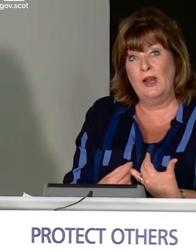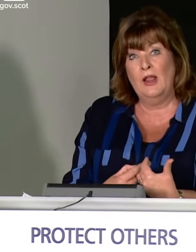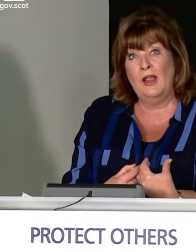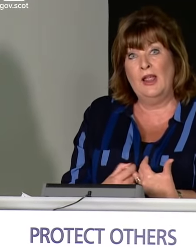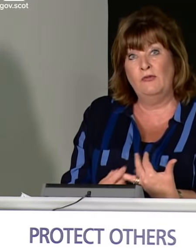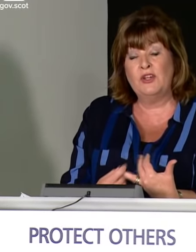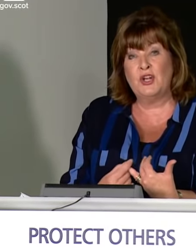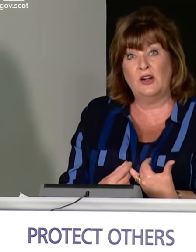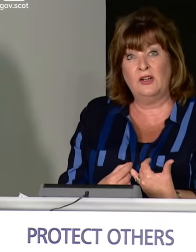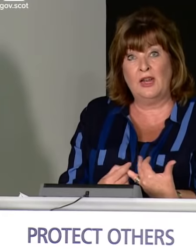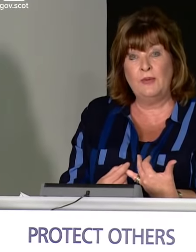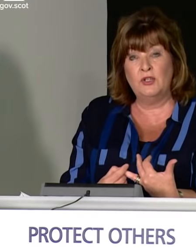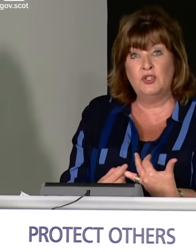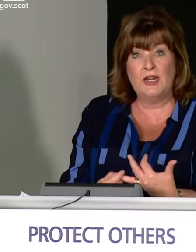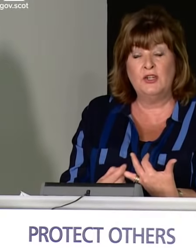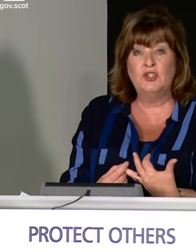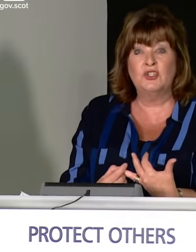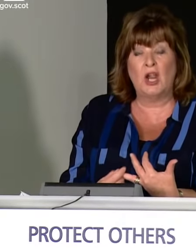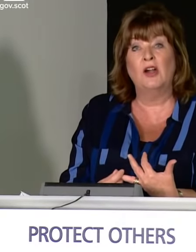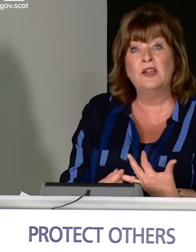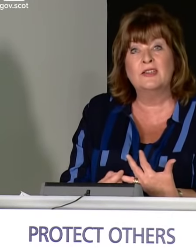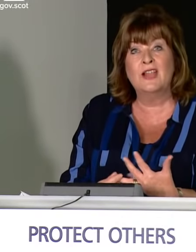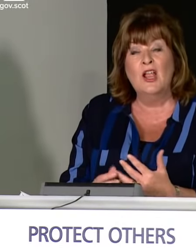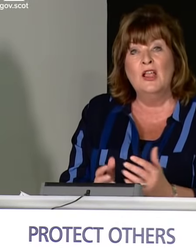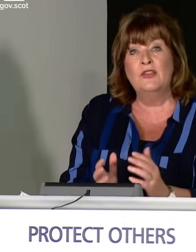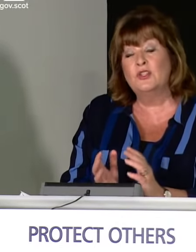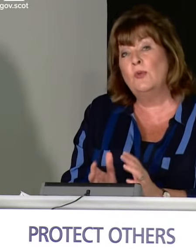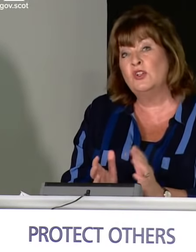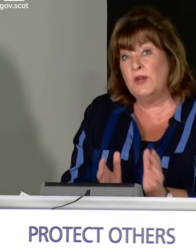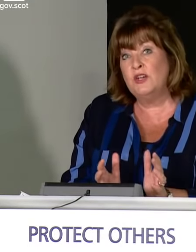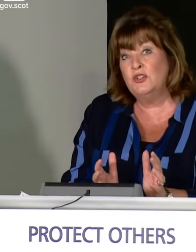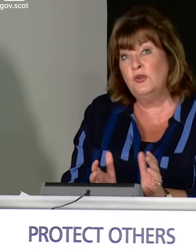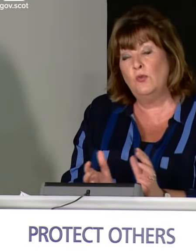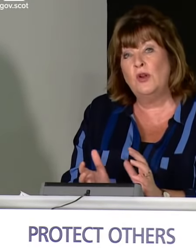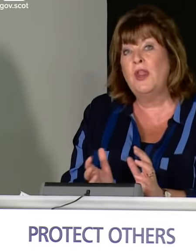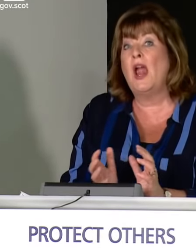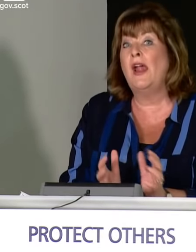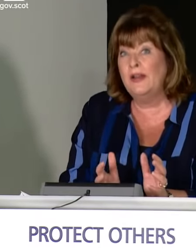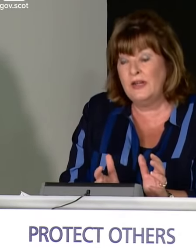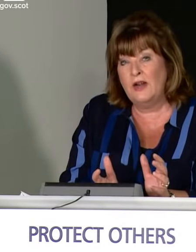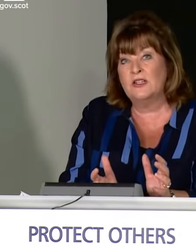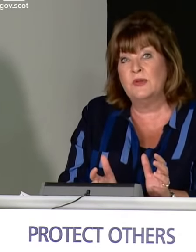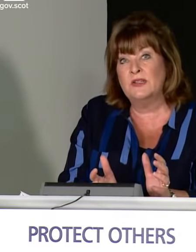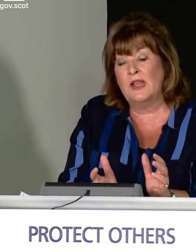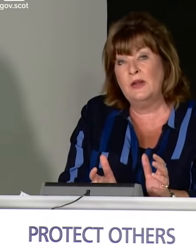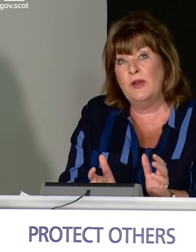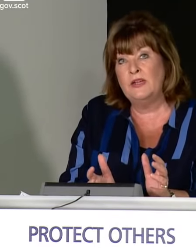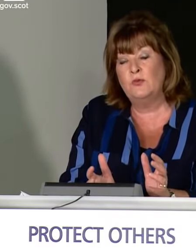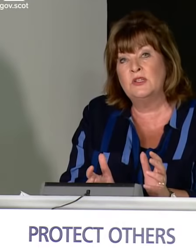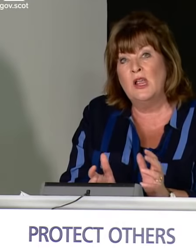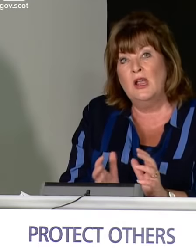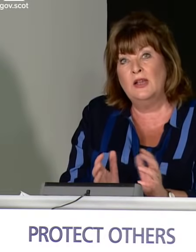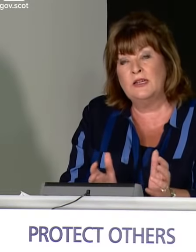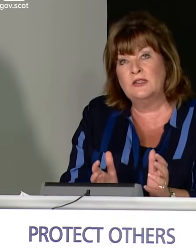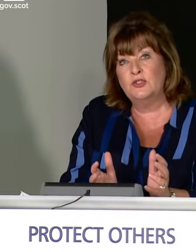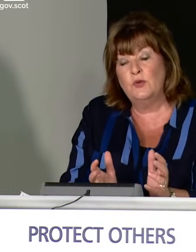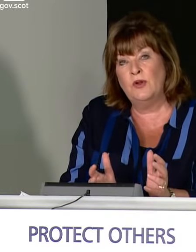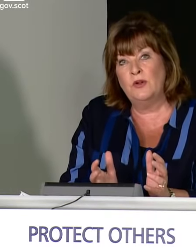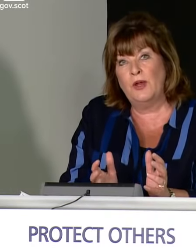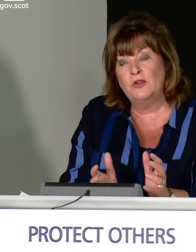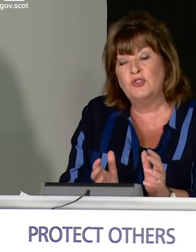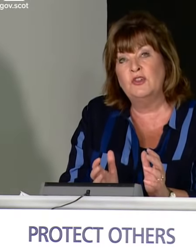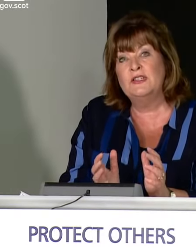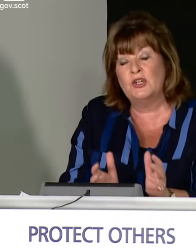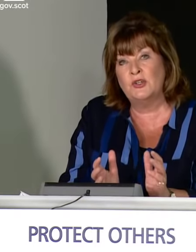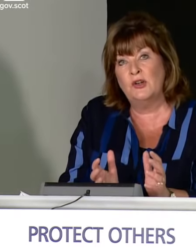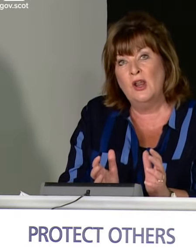sure that we reach our climate change targets. There's so much we can do. One of the early announcements that I made was a £62